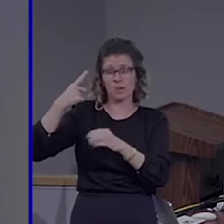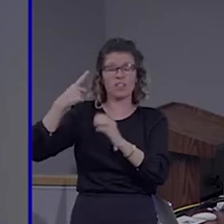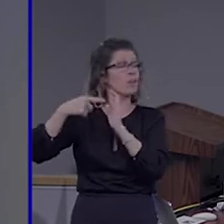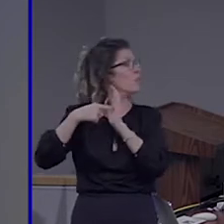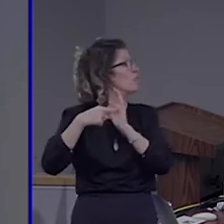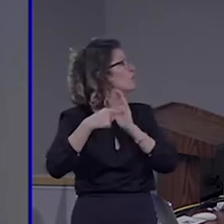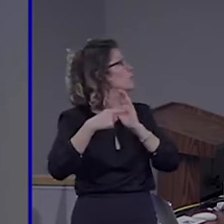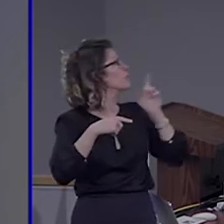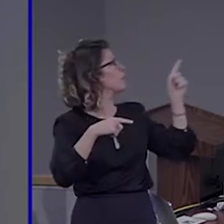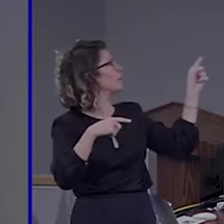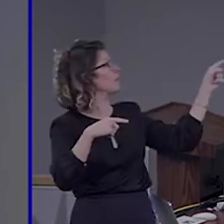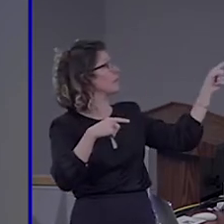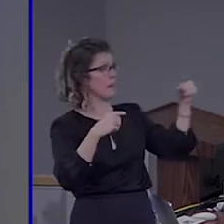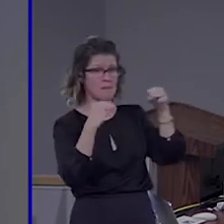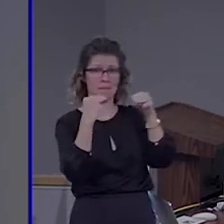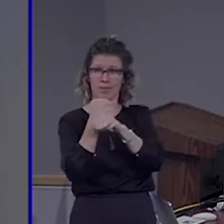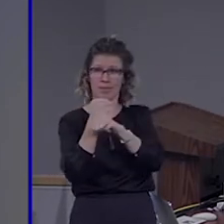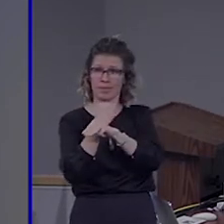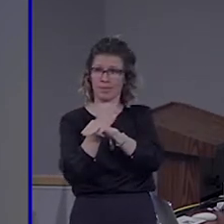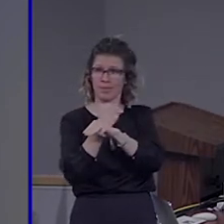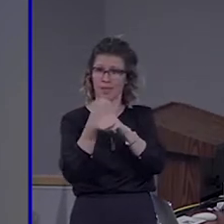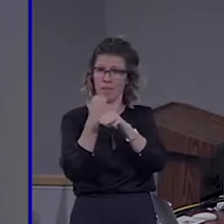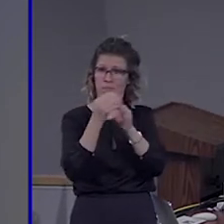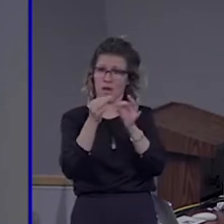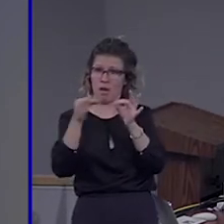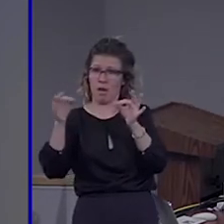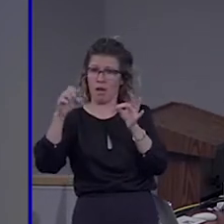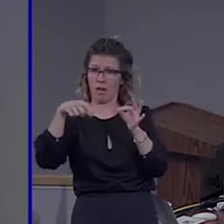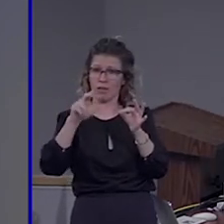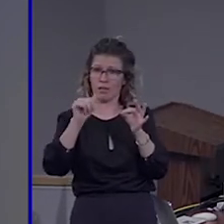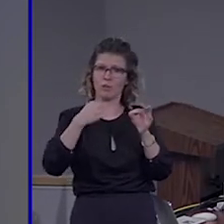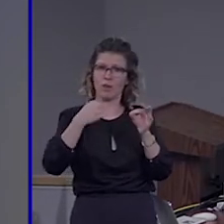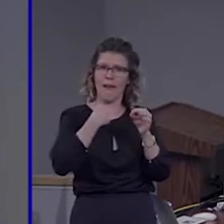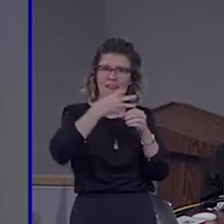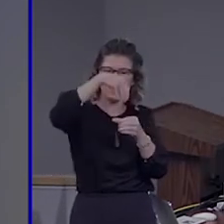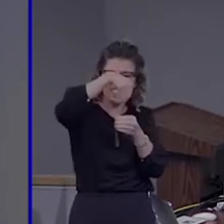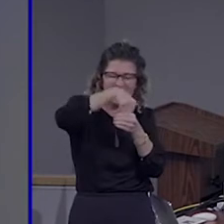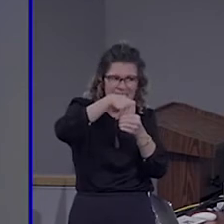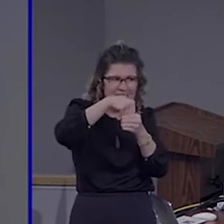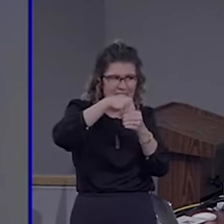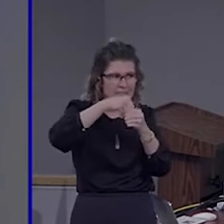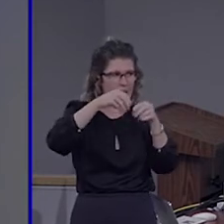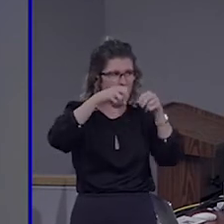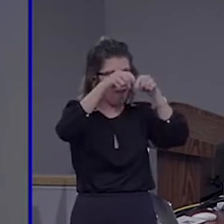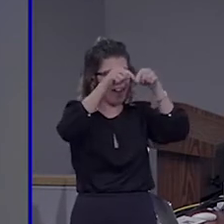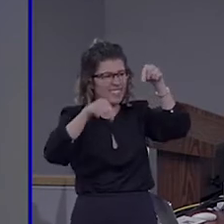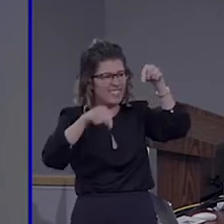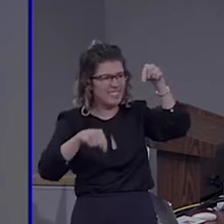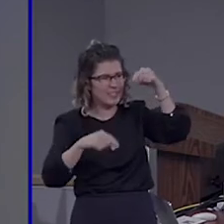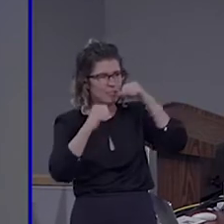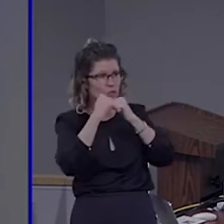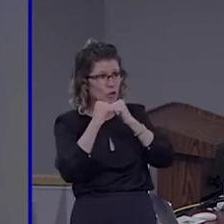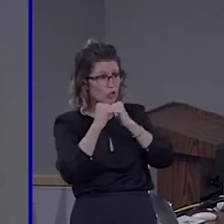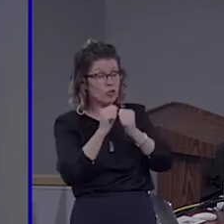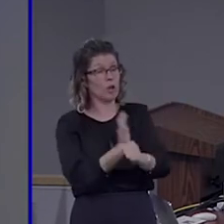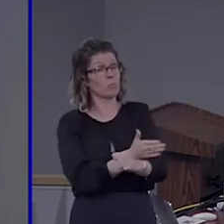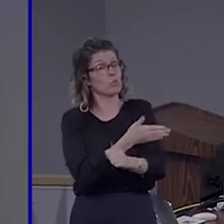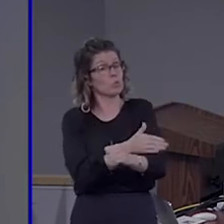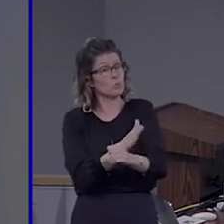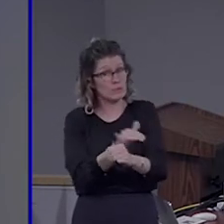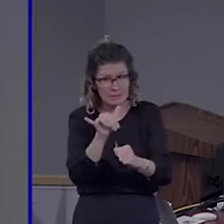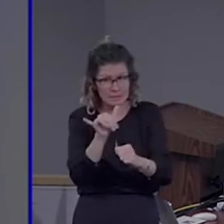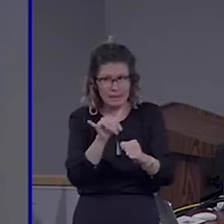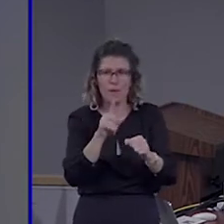mathematical equation, or in music, people agree that the proper description is also one, where there are